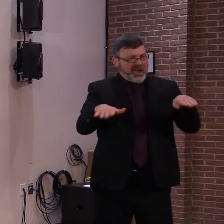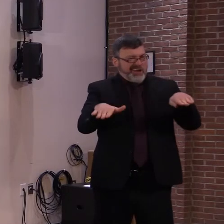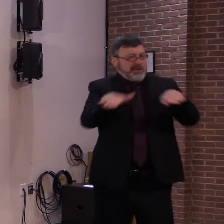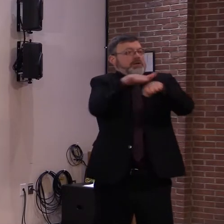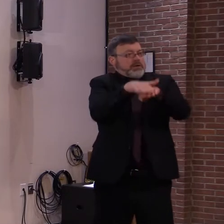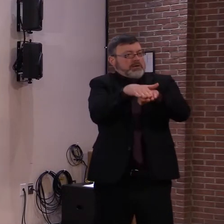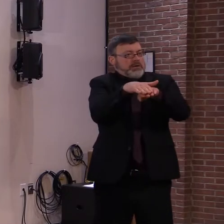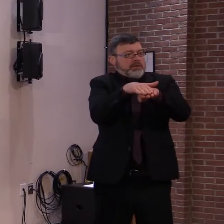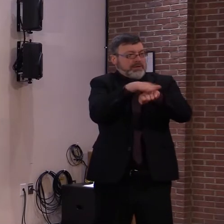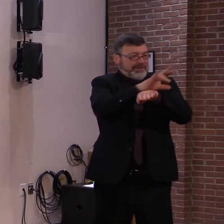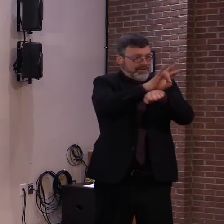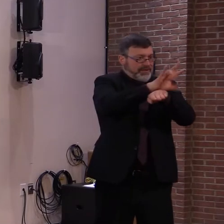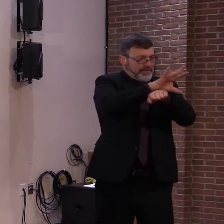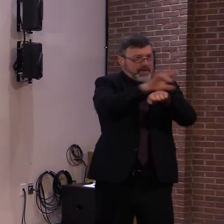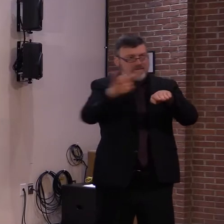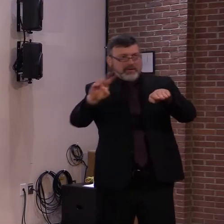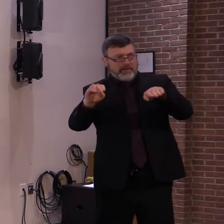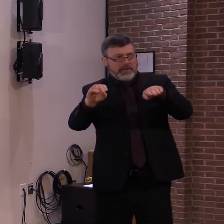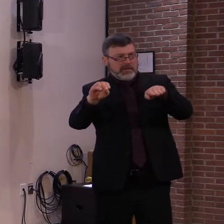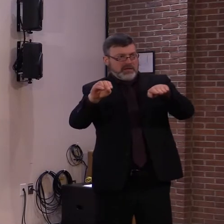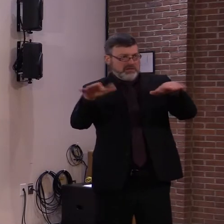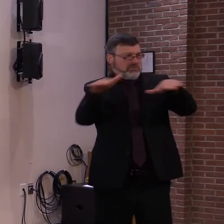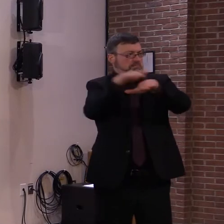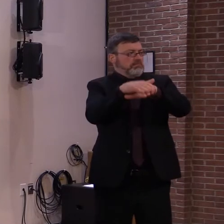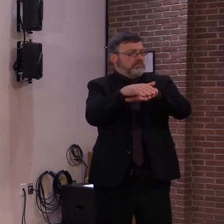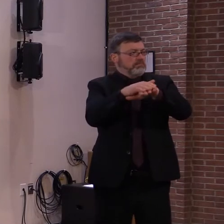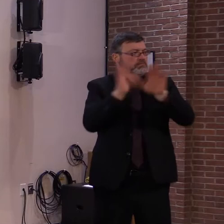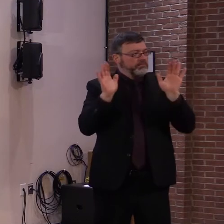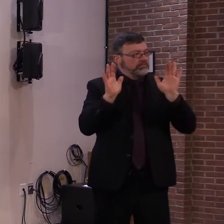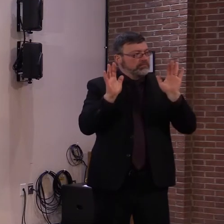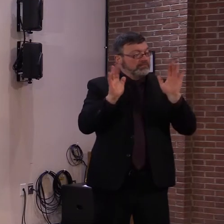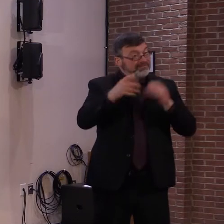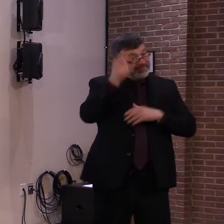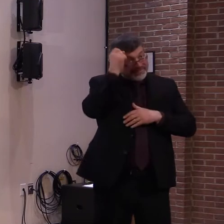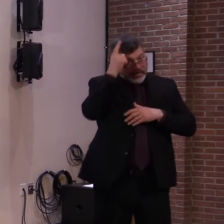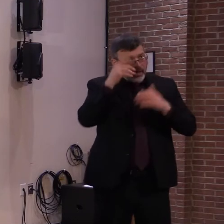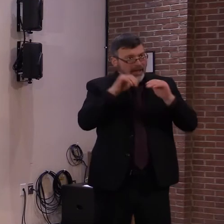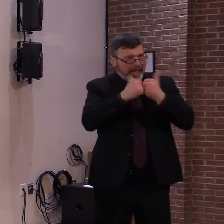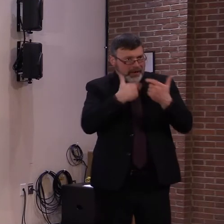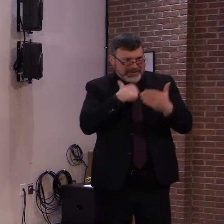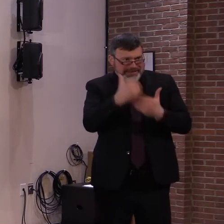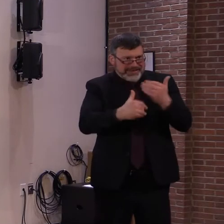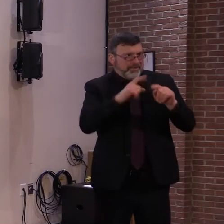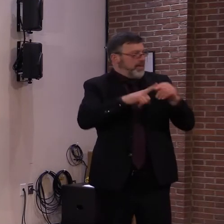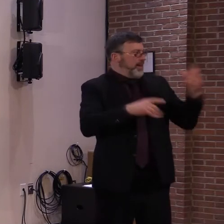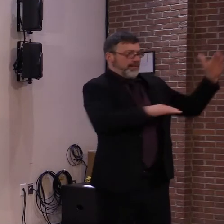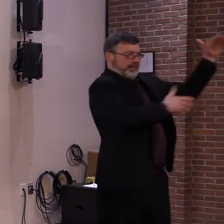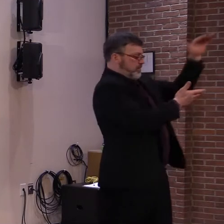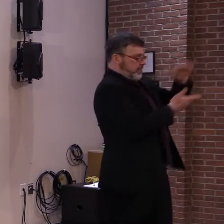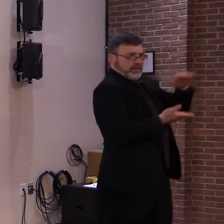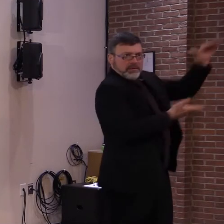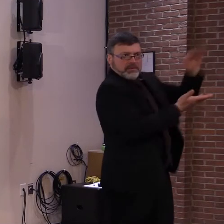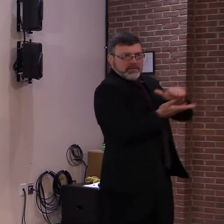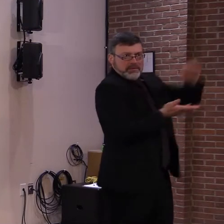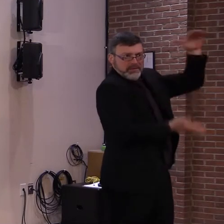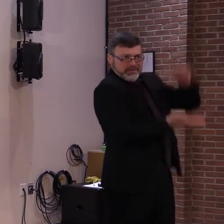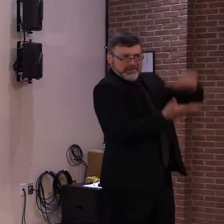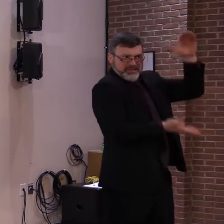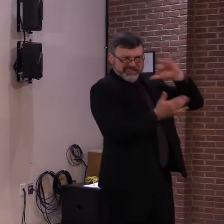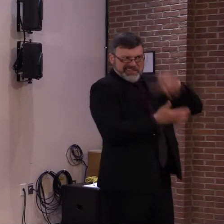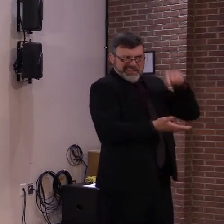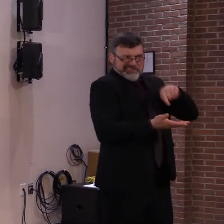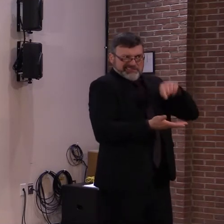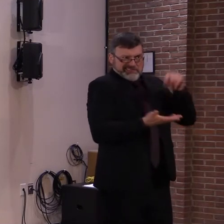can scale up fast if we get other doses of vaccine. Along the way,